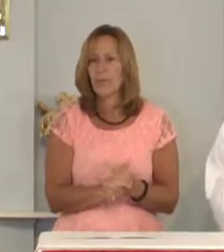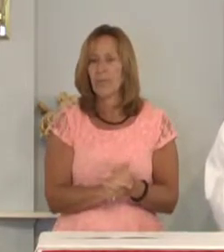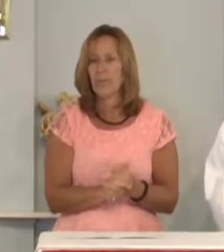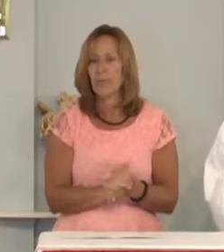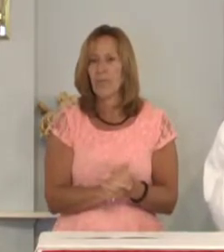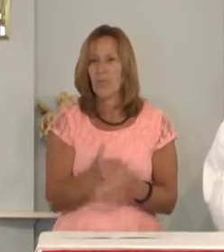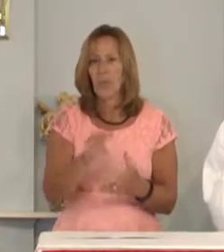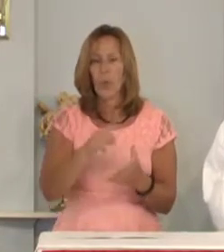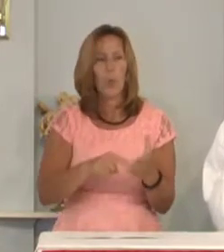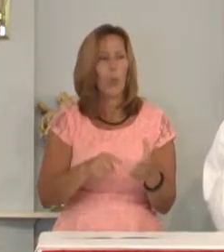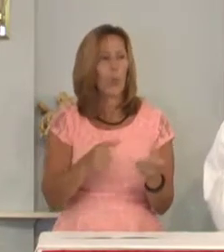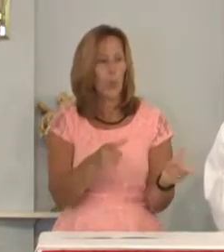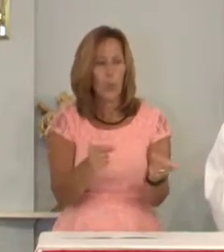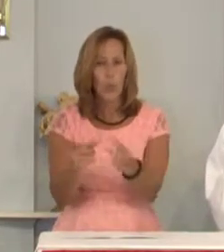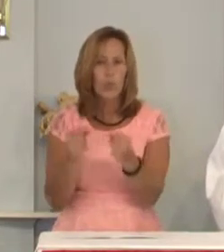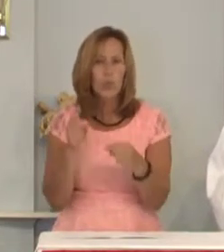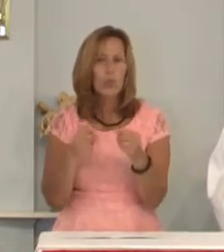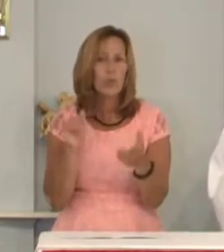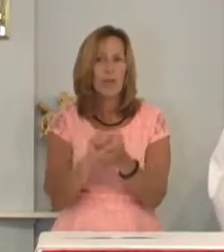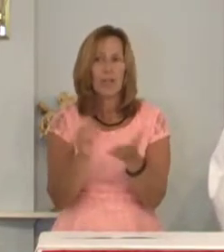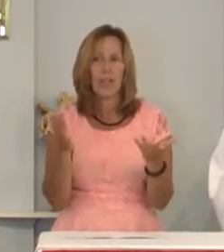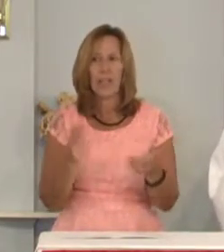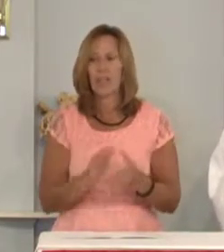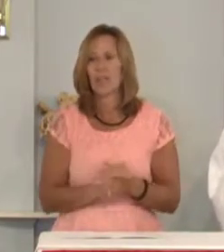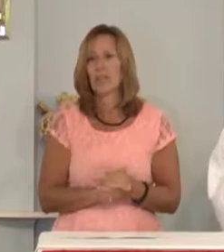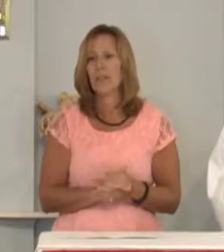and what are we to do about it?